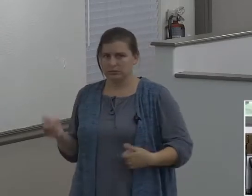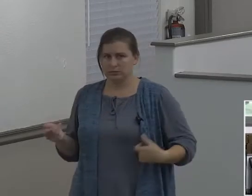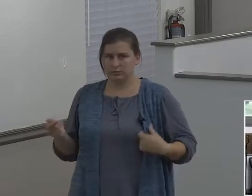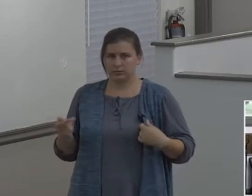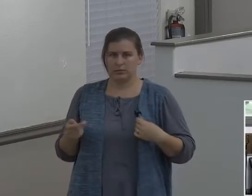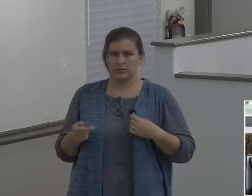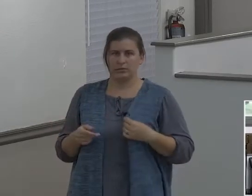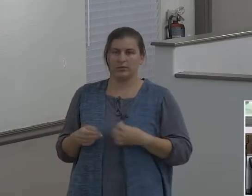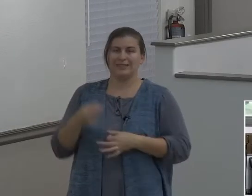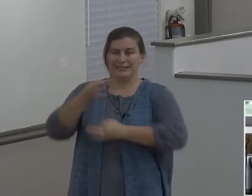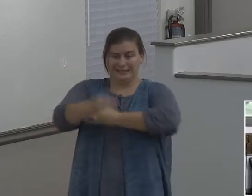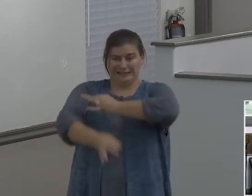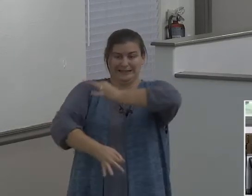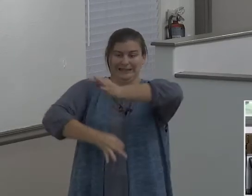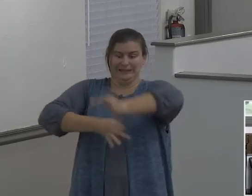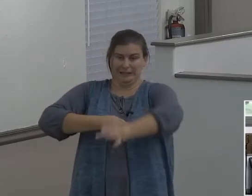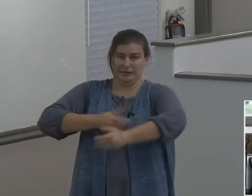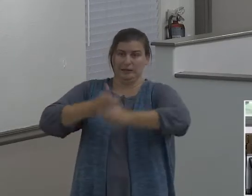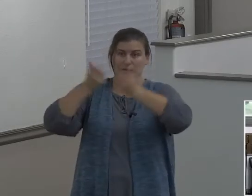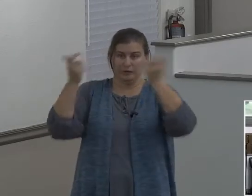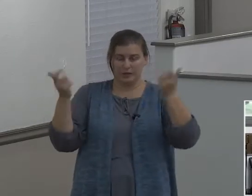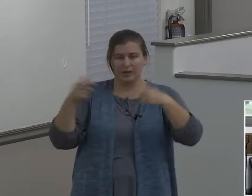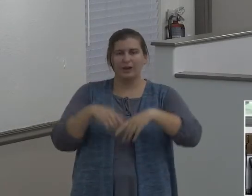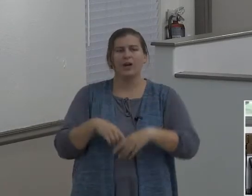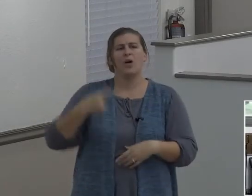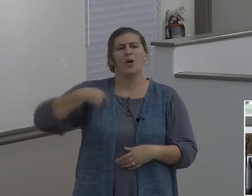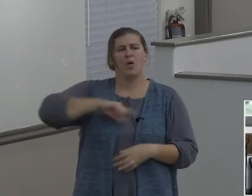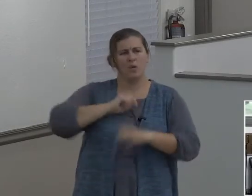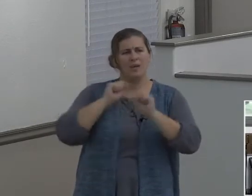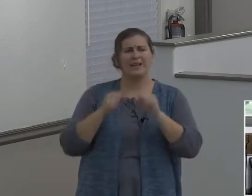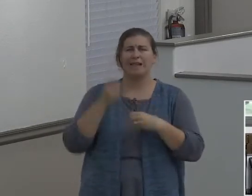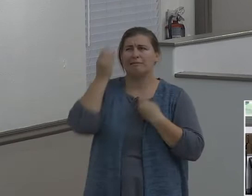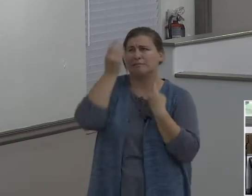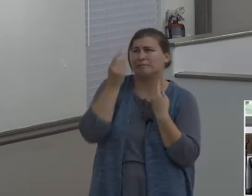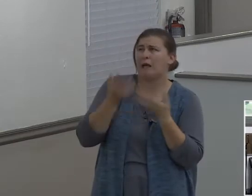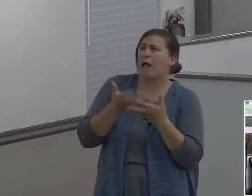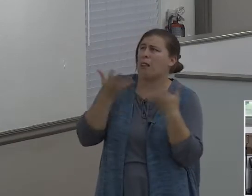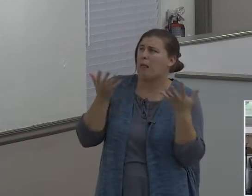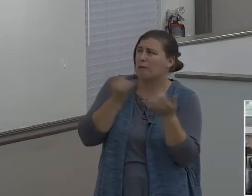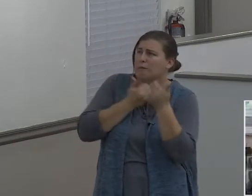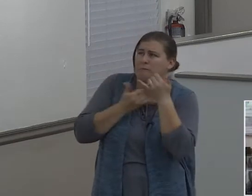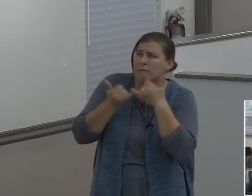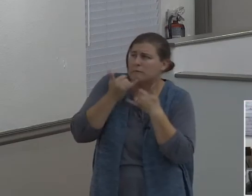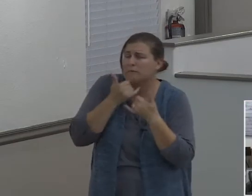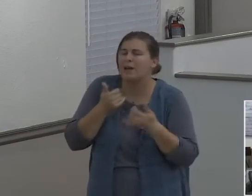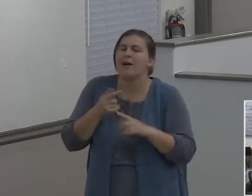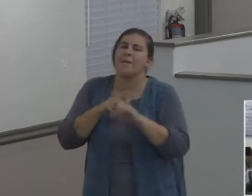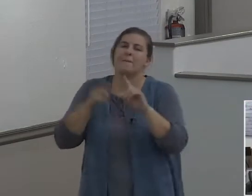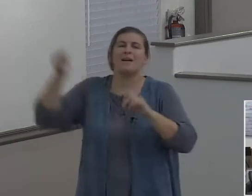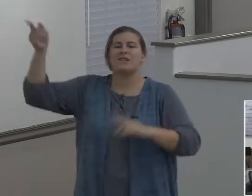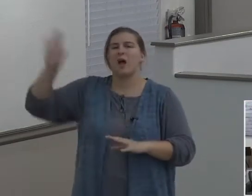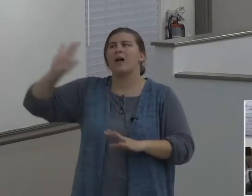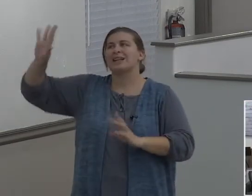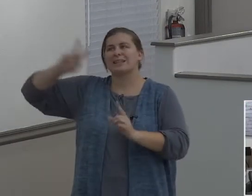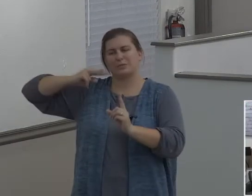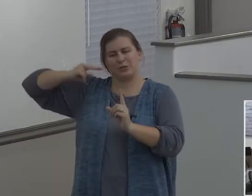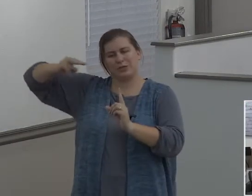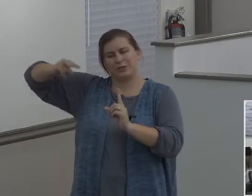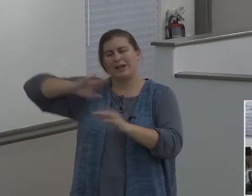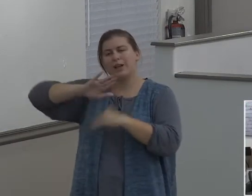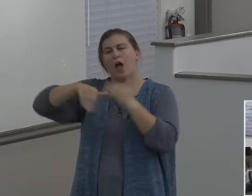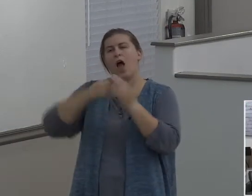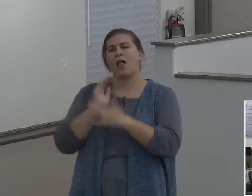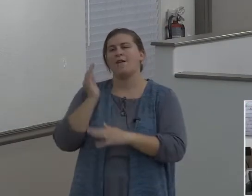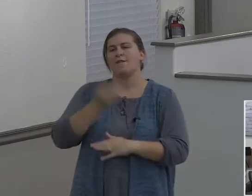we can think sometimes, well yeah, but there's so many imperfections, yeah, not, but as far as God is concerned, all those sins, they're paid